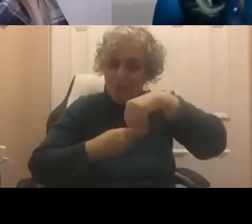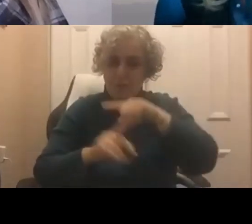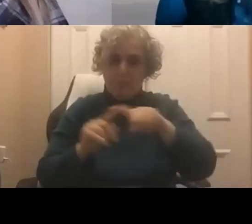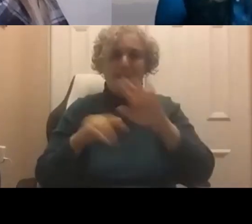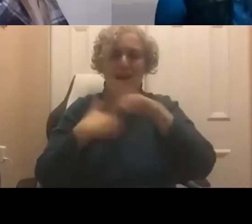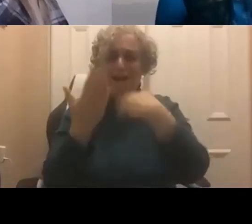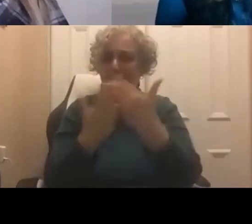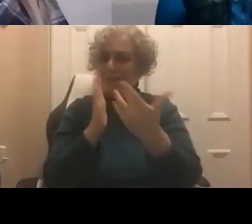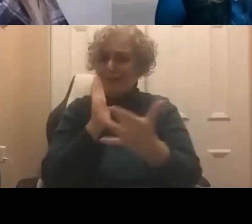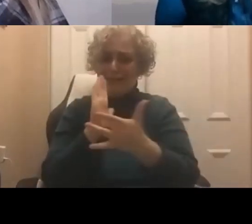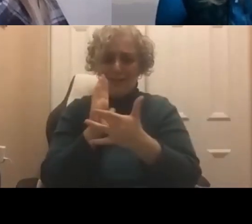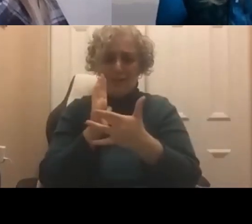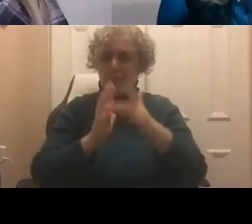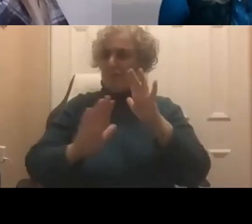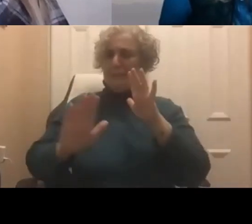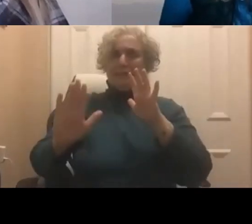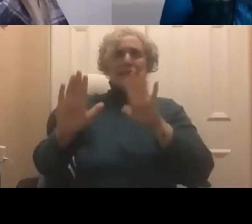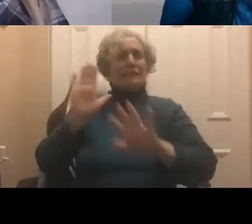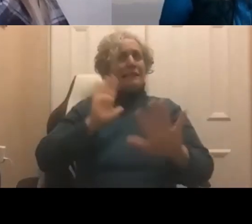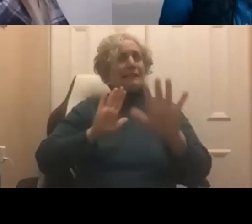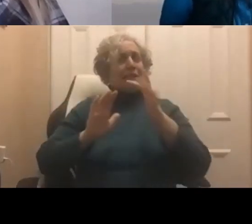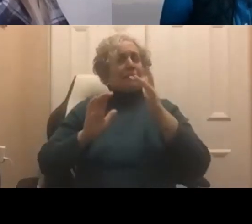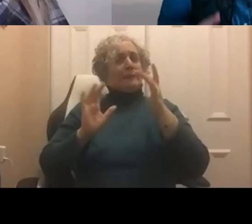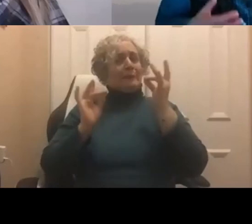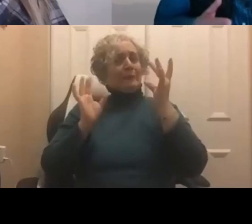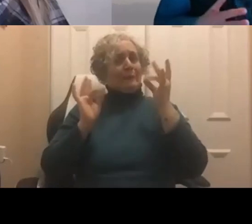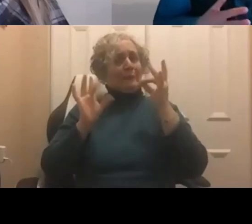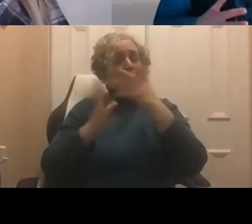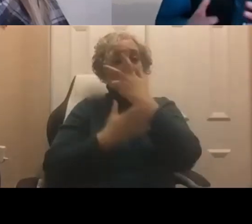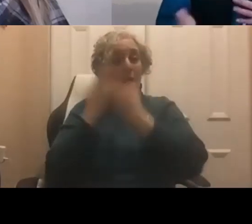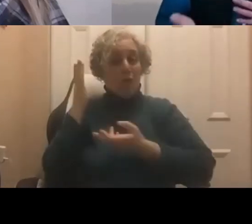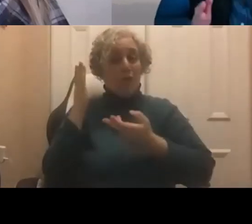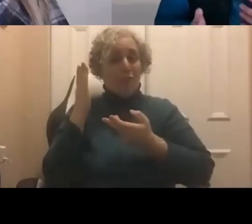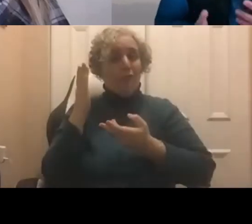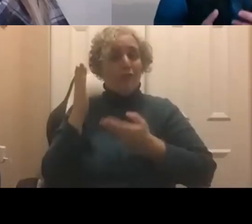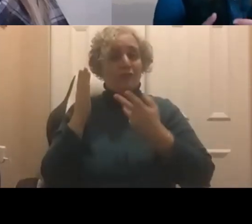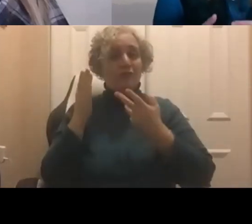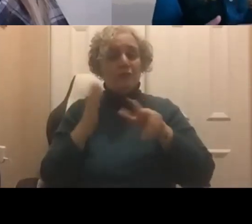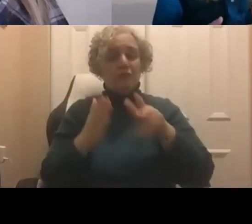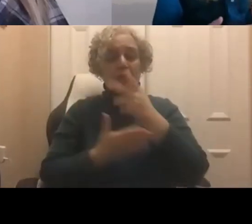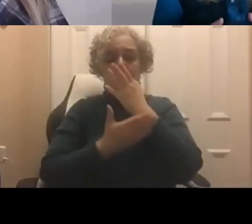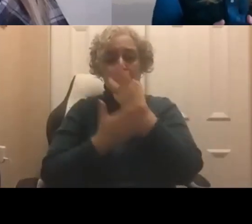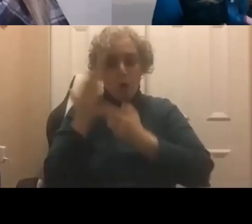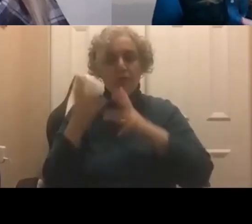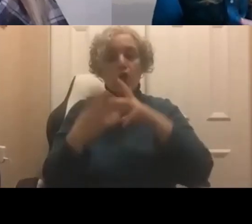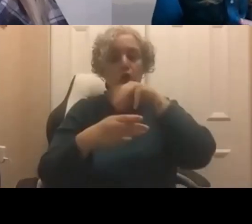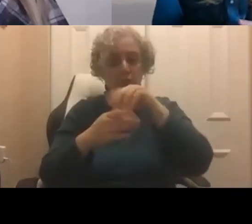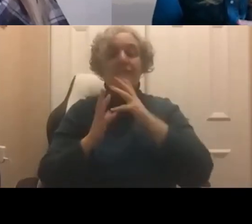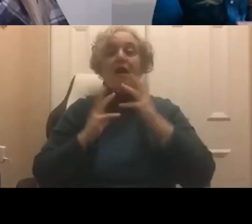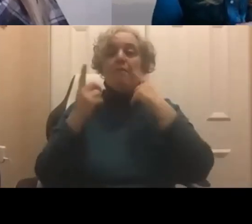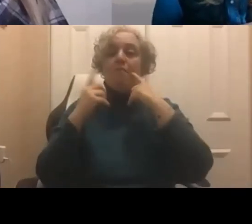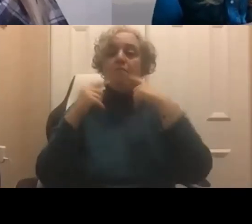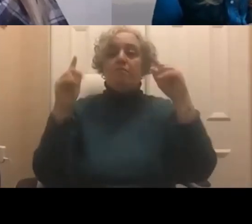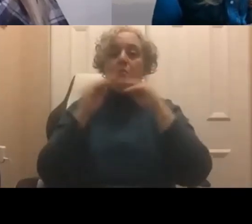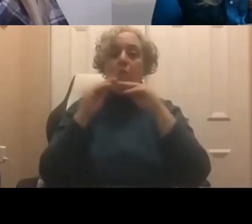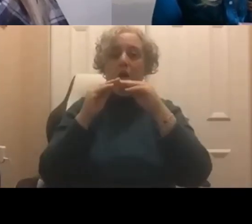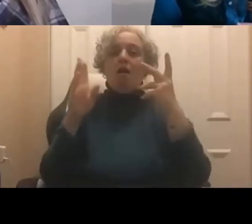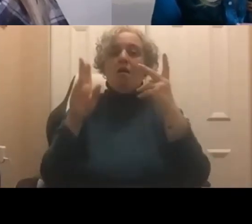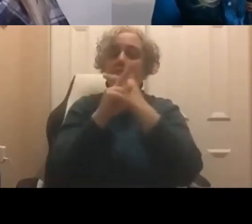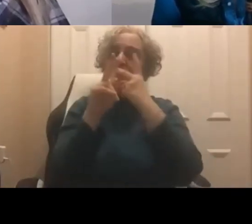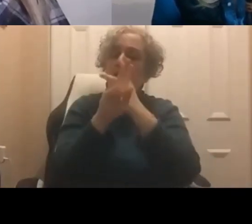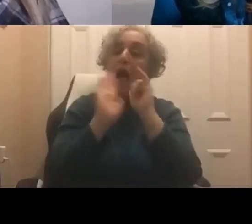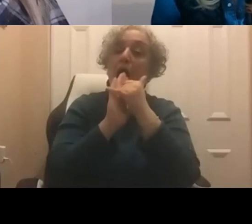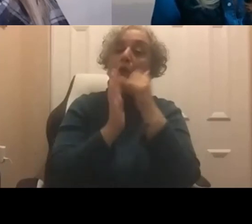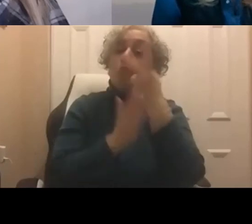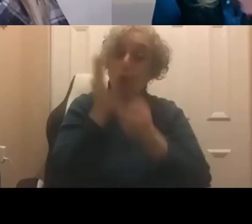technology, I get concerned. So, you know, figuring out how to build those hybrids is